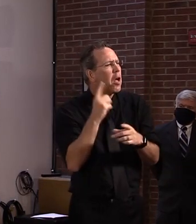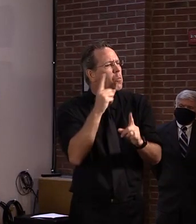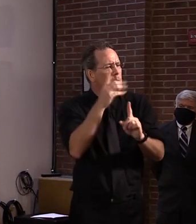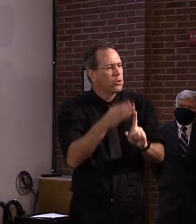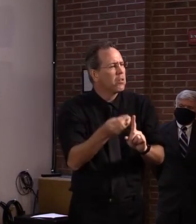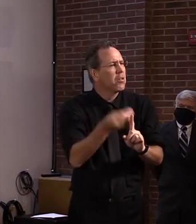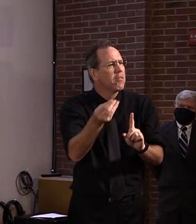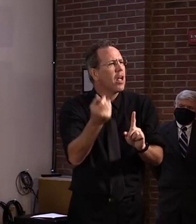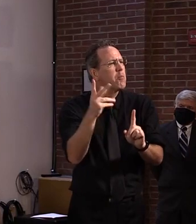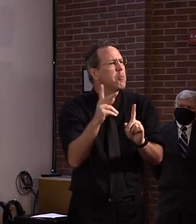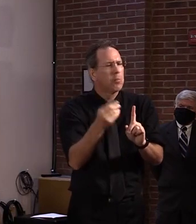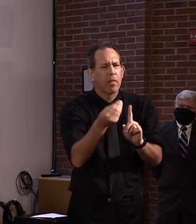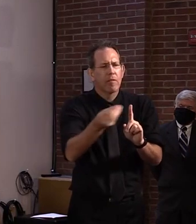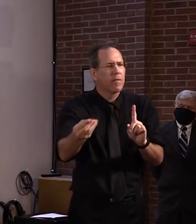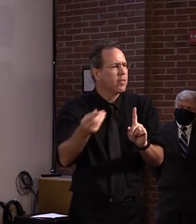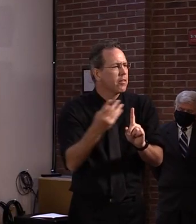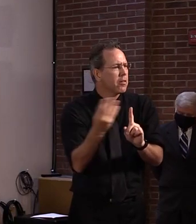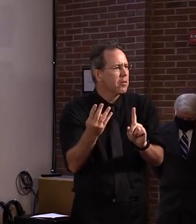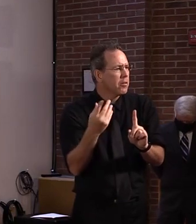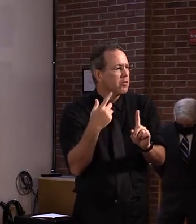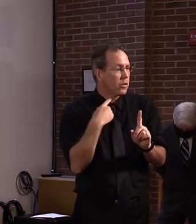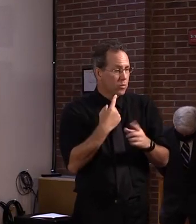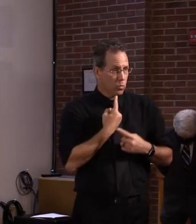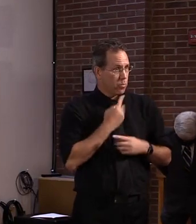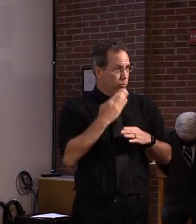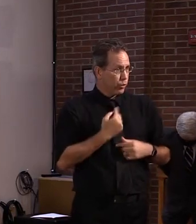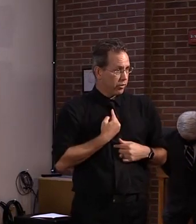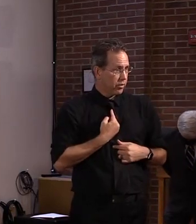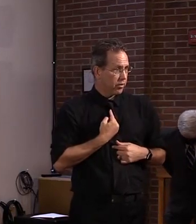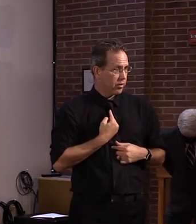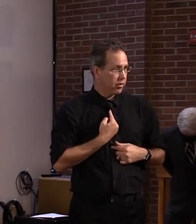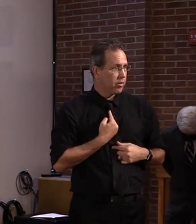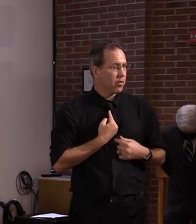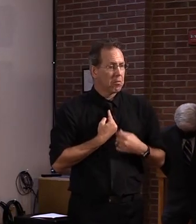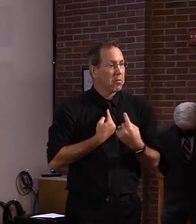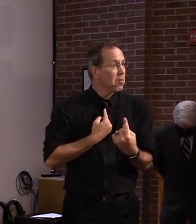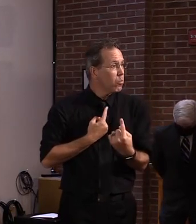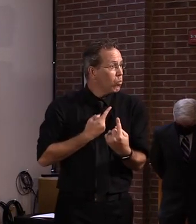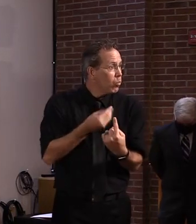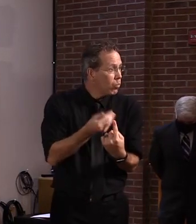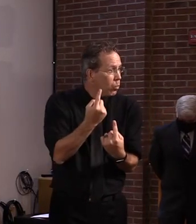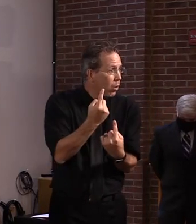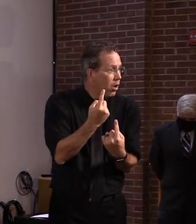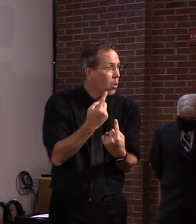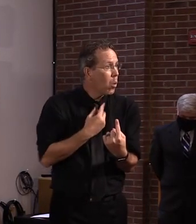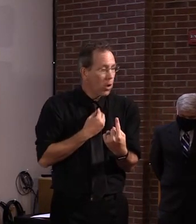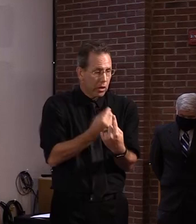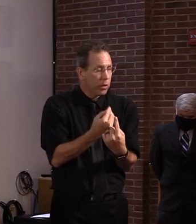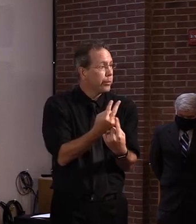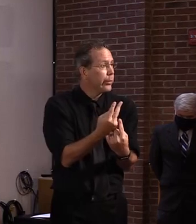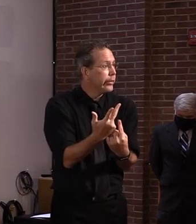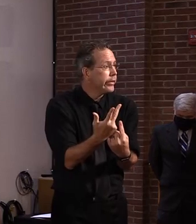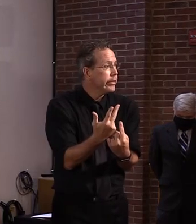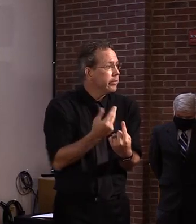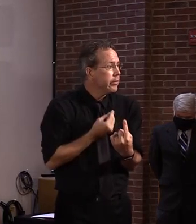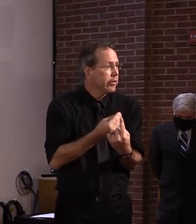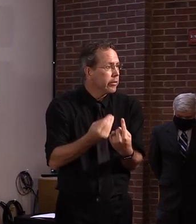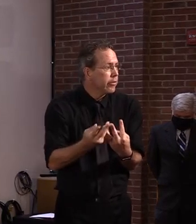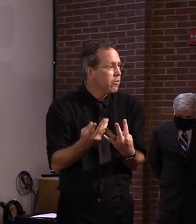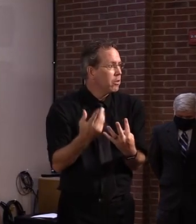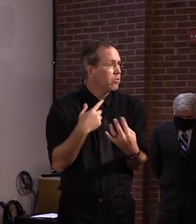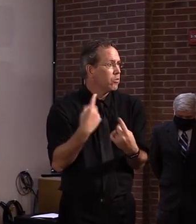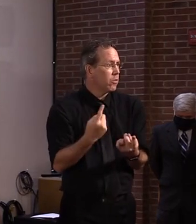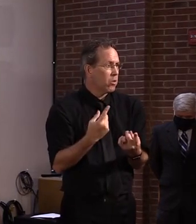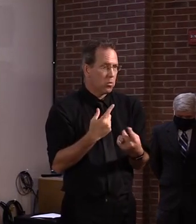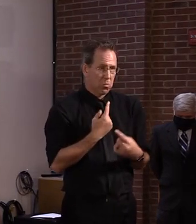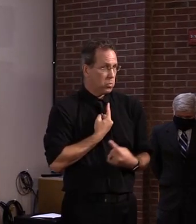infected by being in contact with one person who is test positive. Uh, all of that will happen, as you